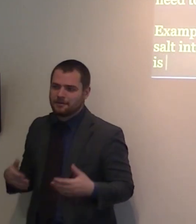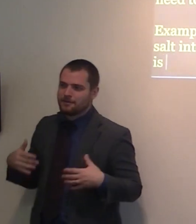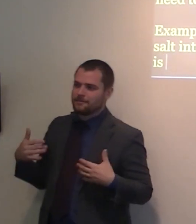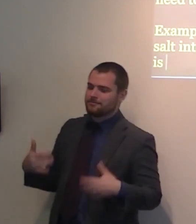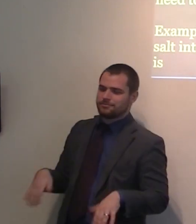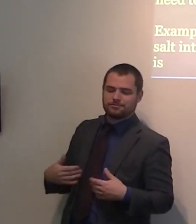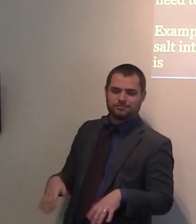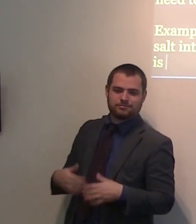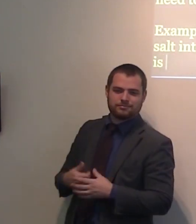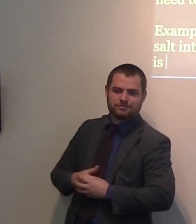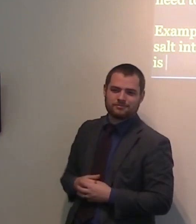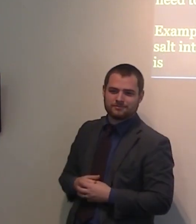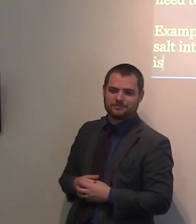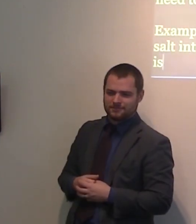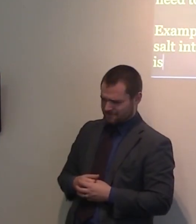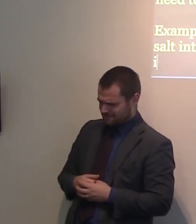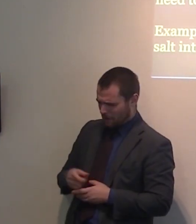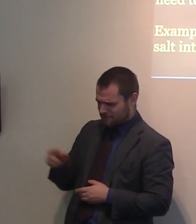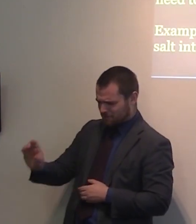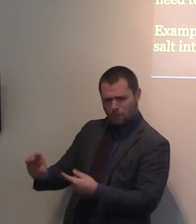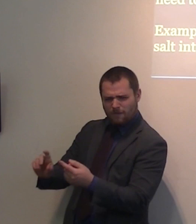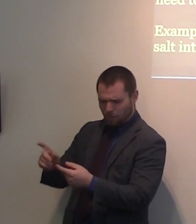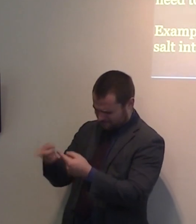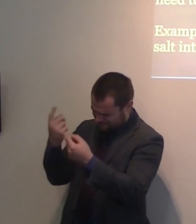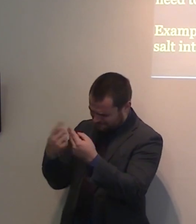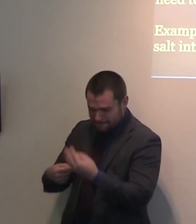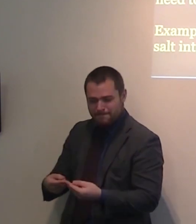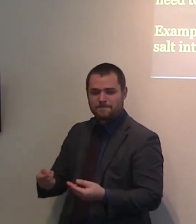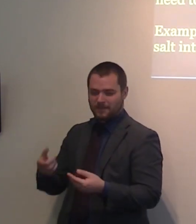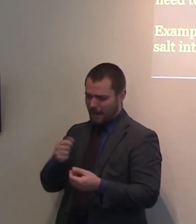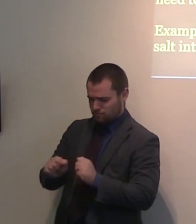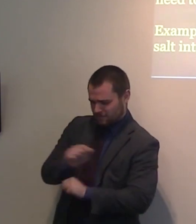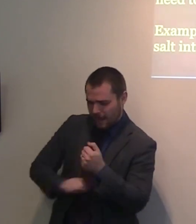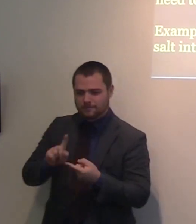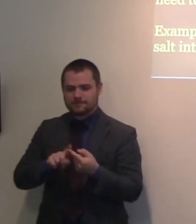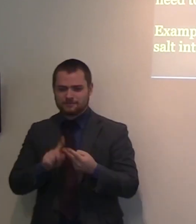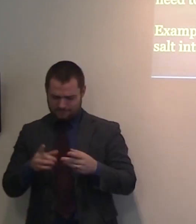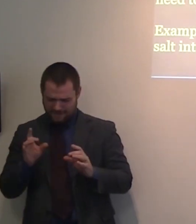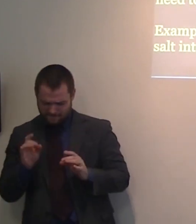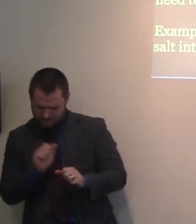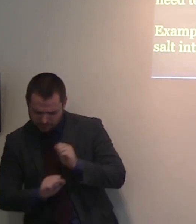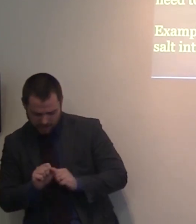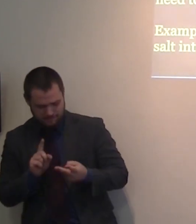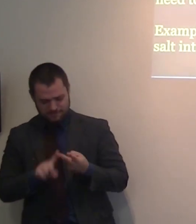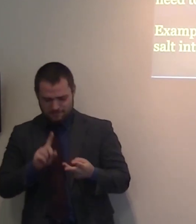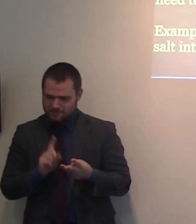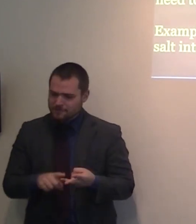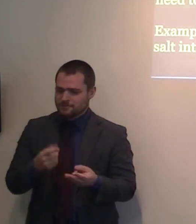It melts and clears snow. It is an antiseptic. It is an anesthetic. It creates thirst. It